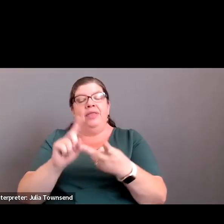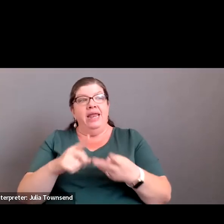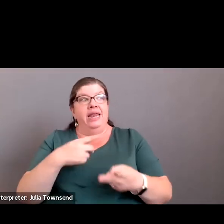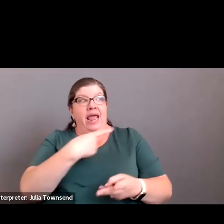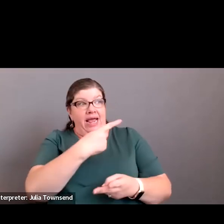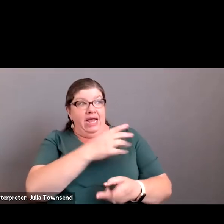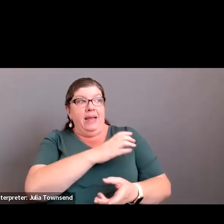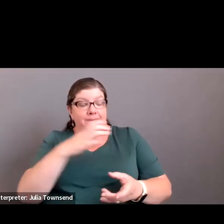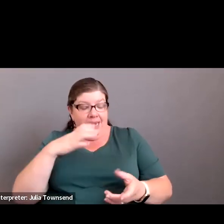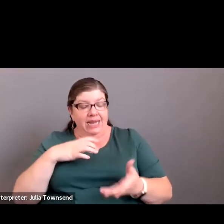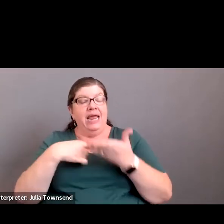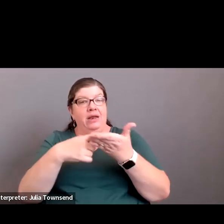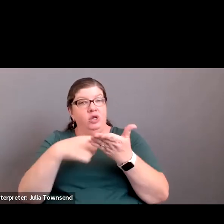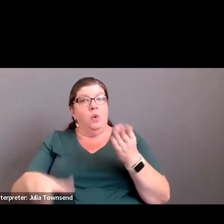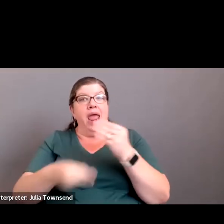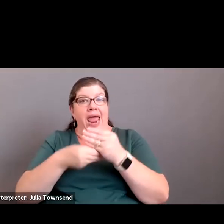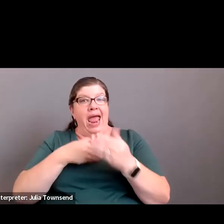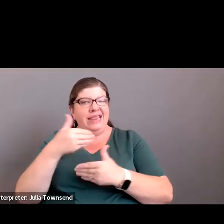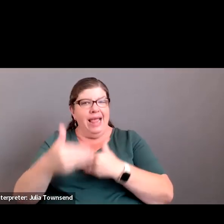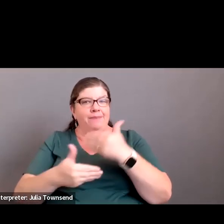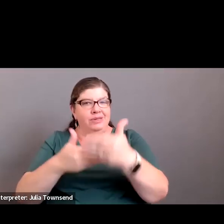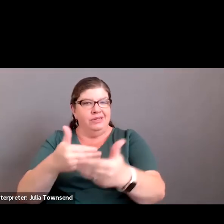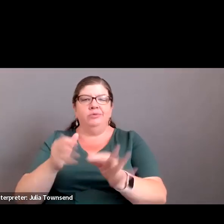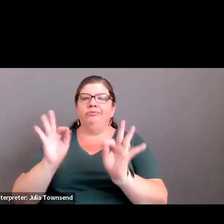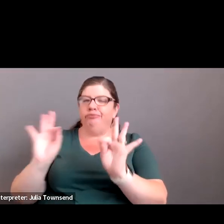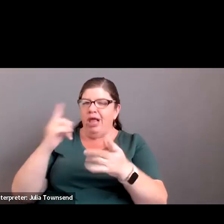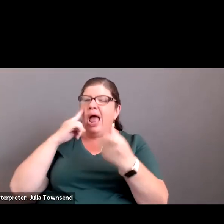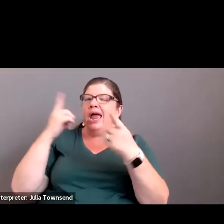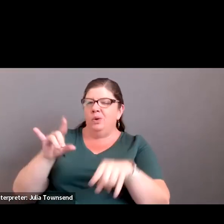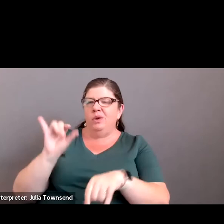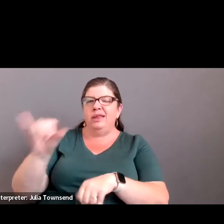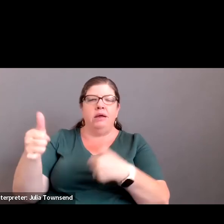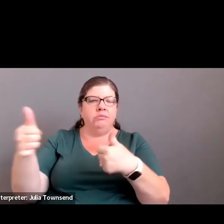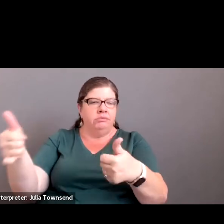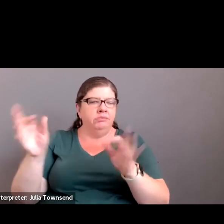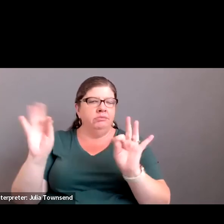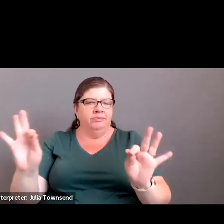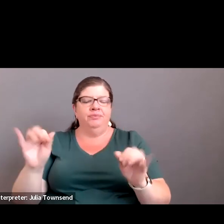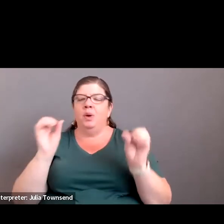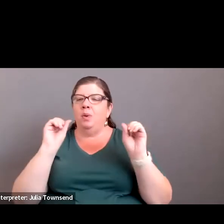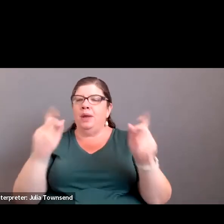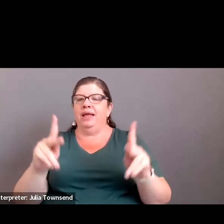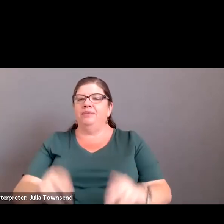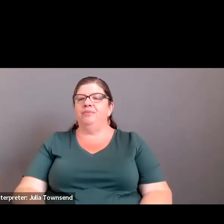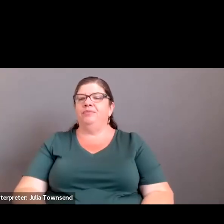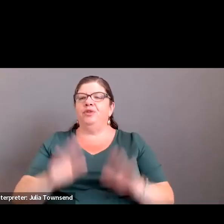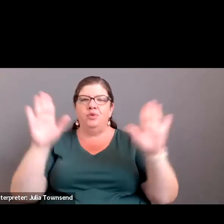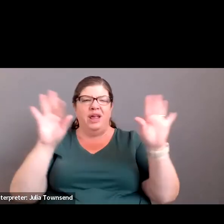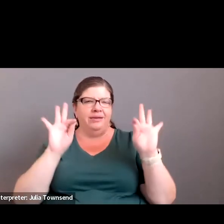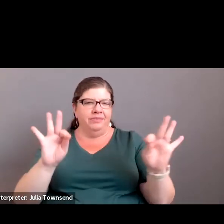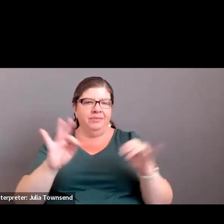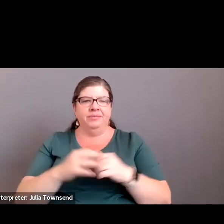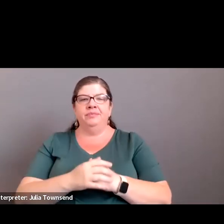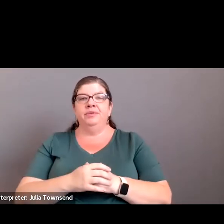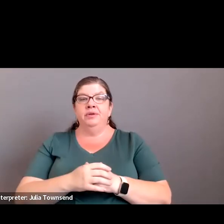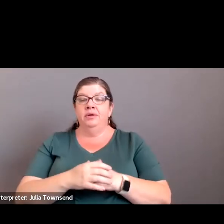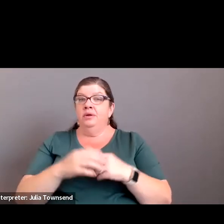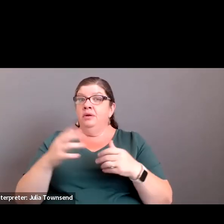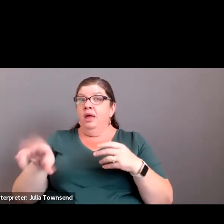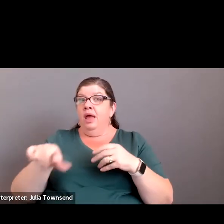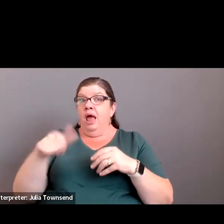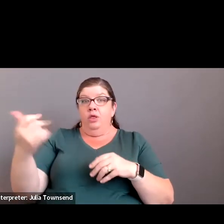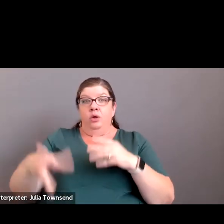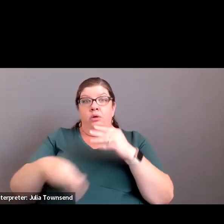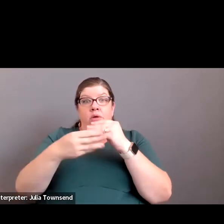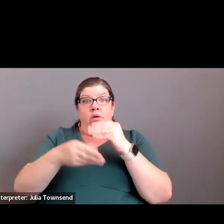an audit committee to add that procedure. Is that – I'm agreeing with that. Sure. Great. And so with that, are there any